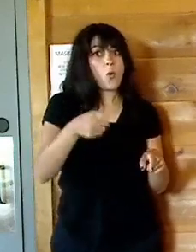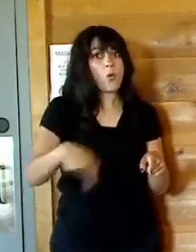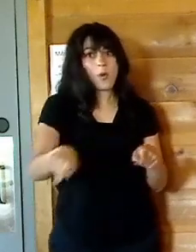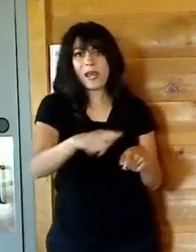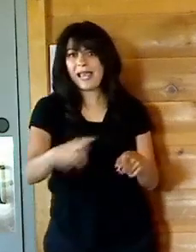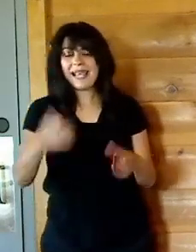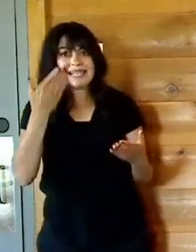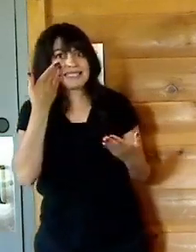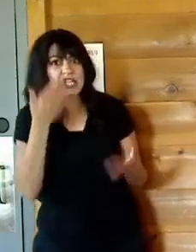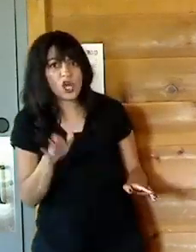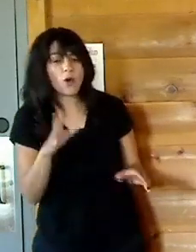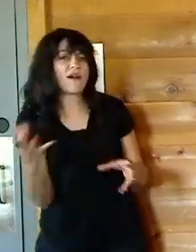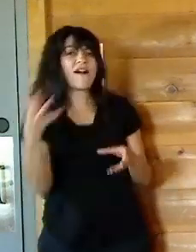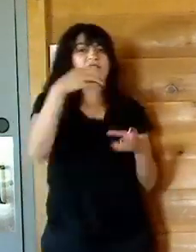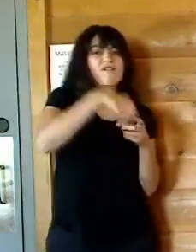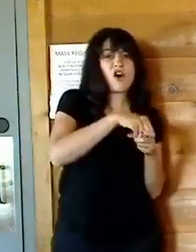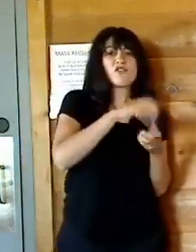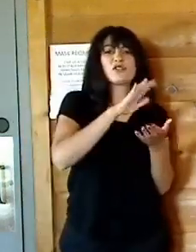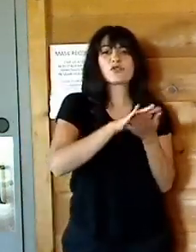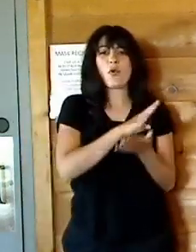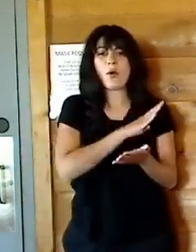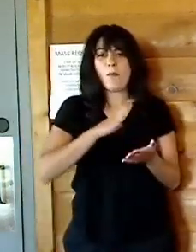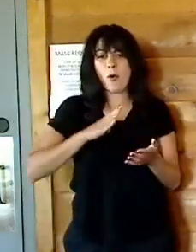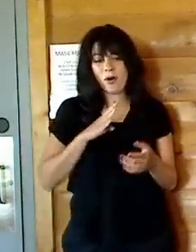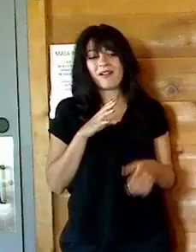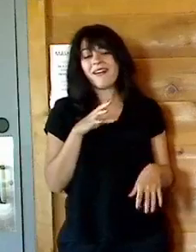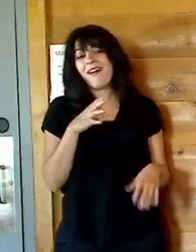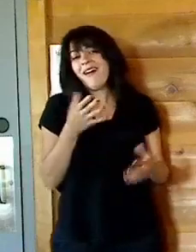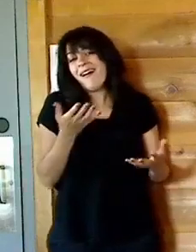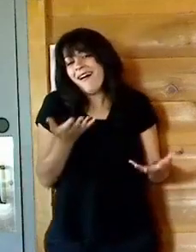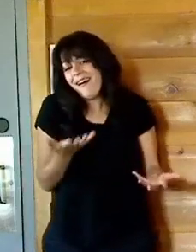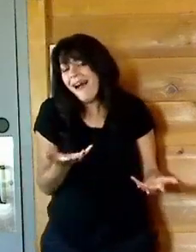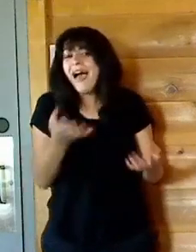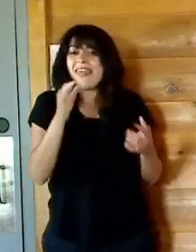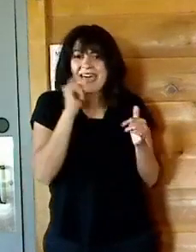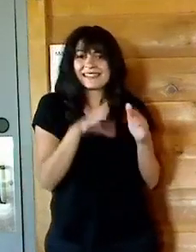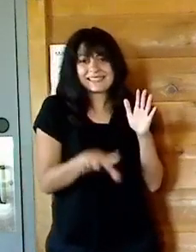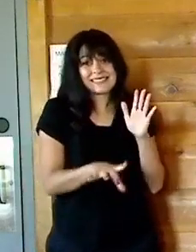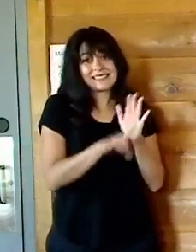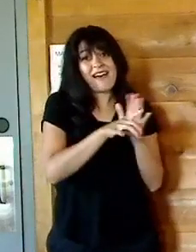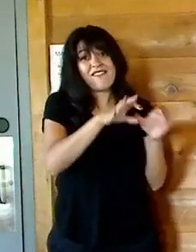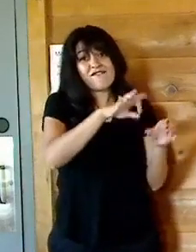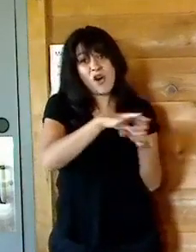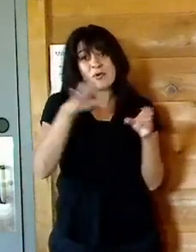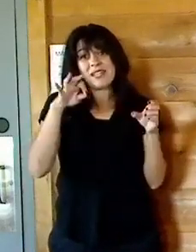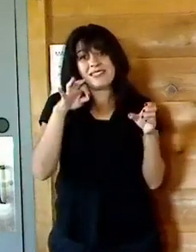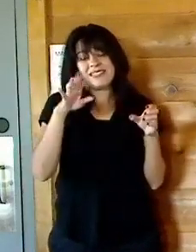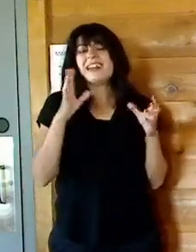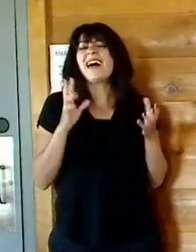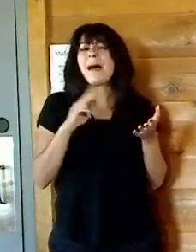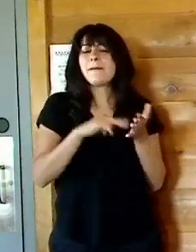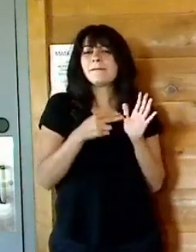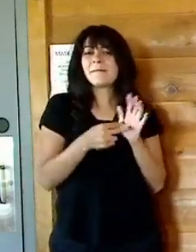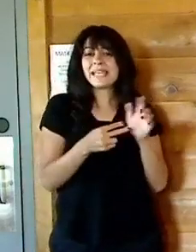he serves as a member of a school board. Uh, school boards are by, by definition elected, uh, and therefore he is ineligible to serve.